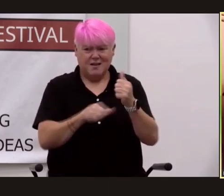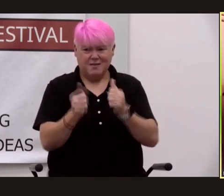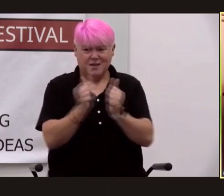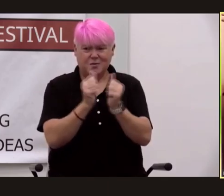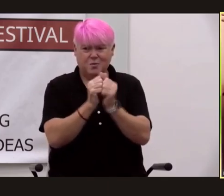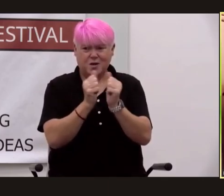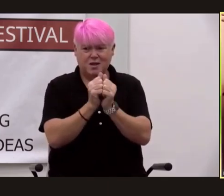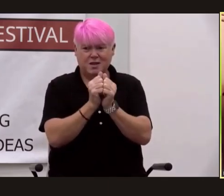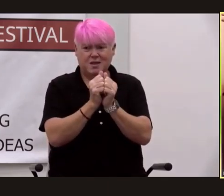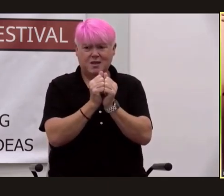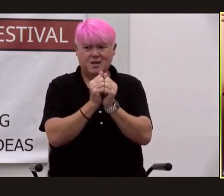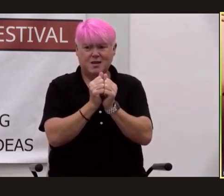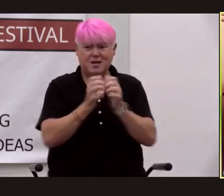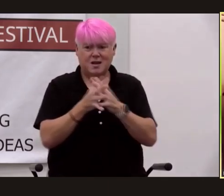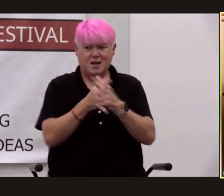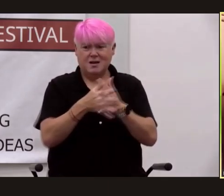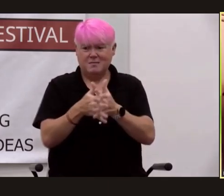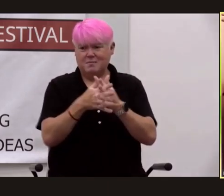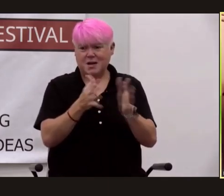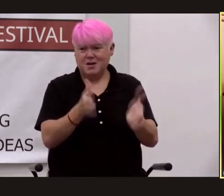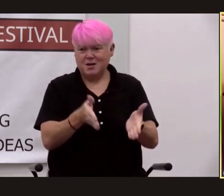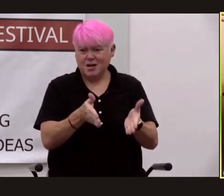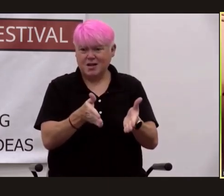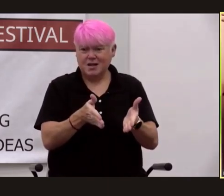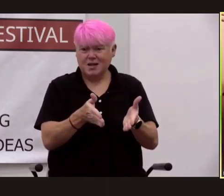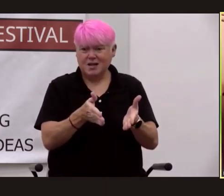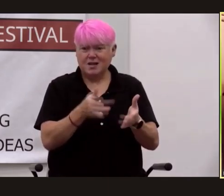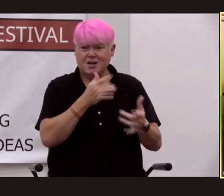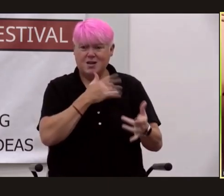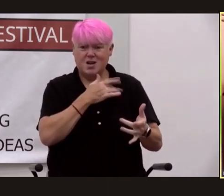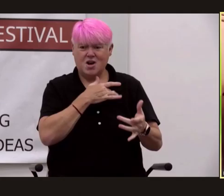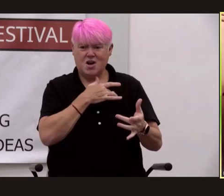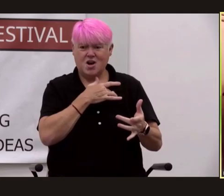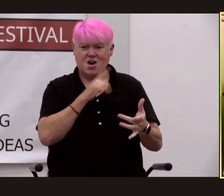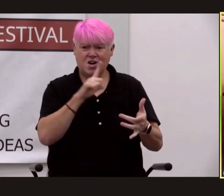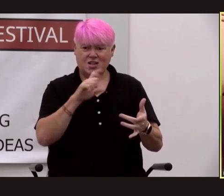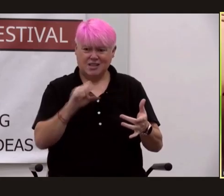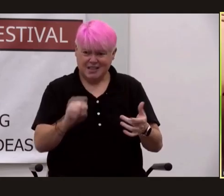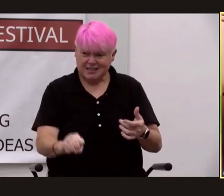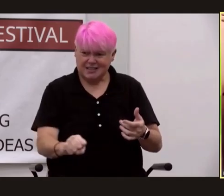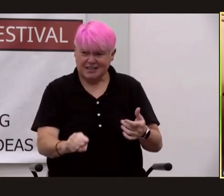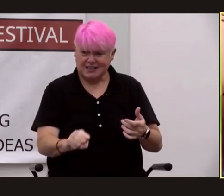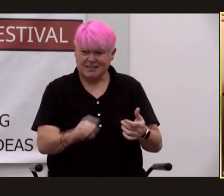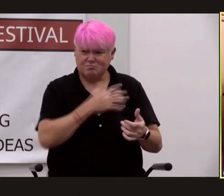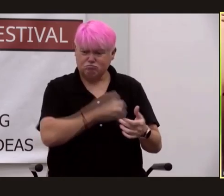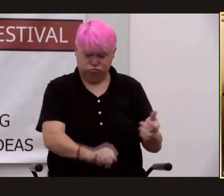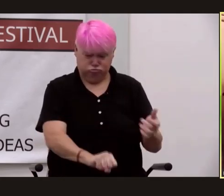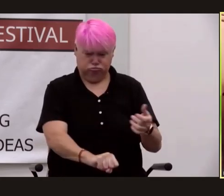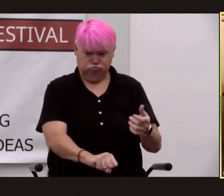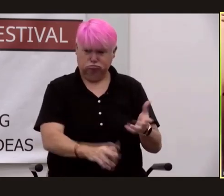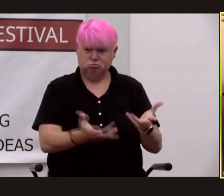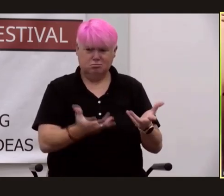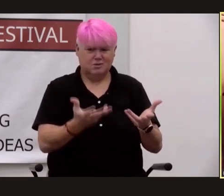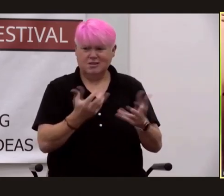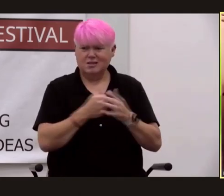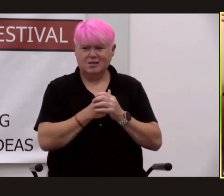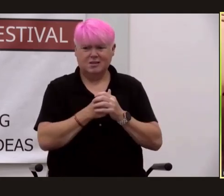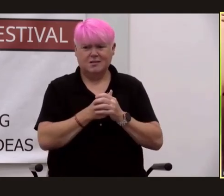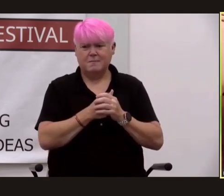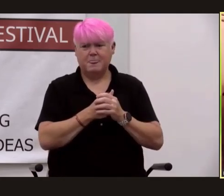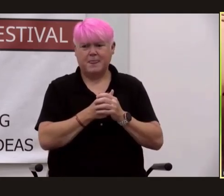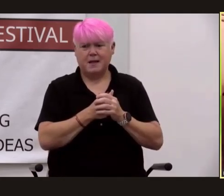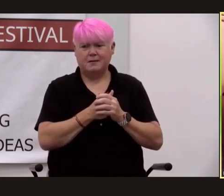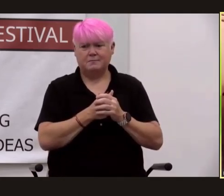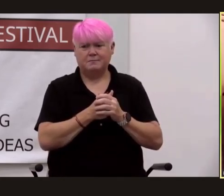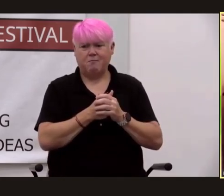american uh heartlessness and now we would never say this today this comes across a little racist the way oppy